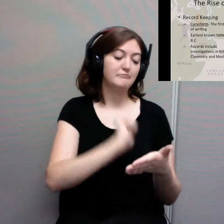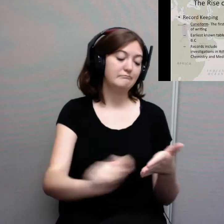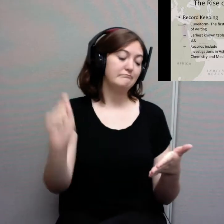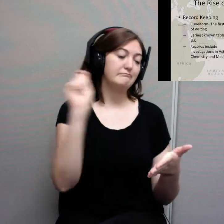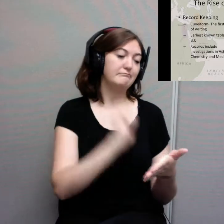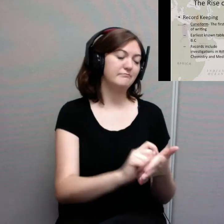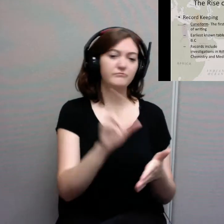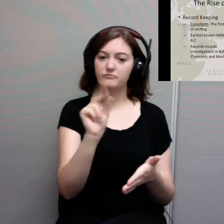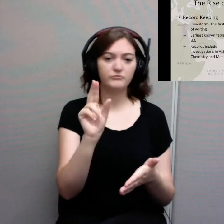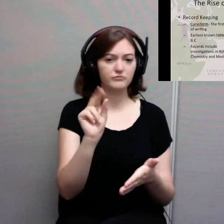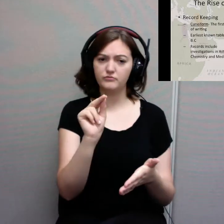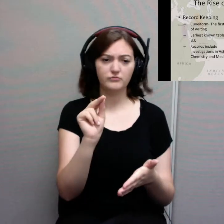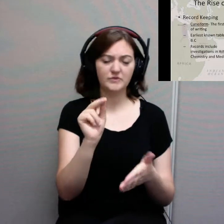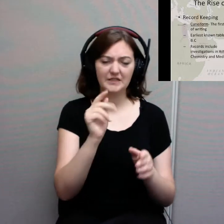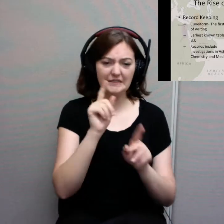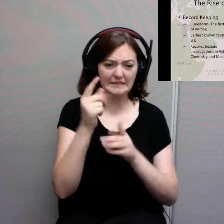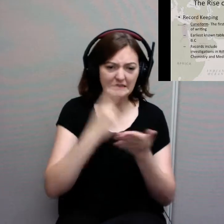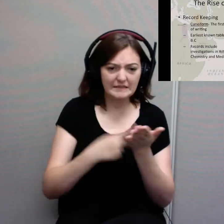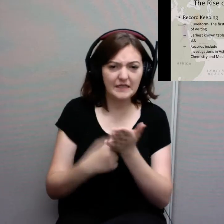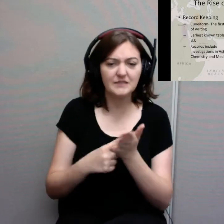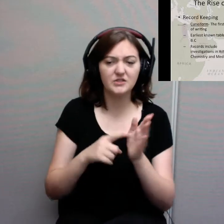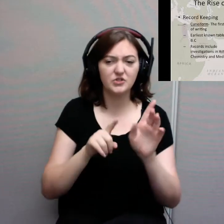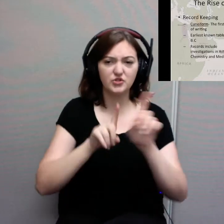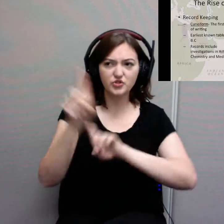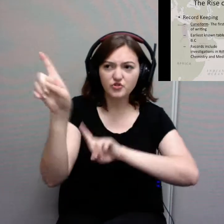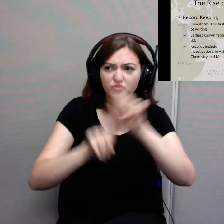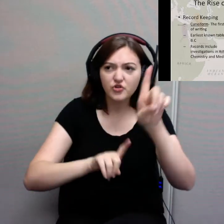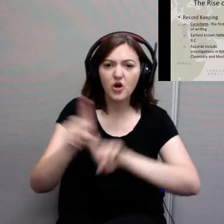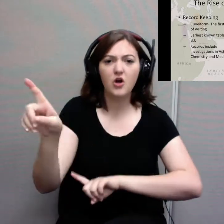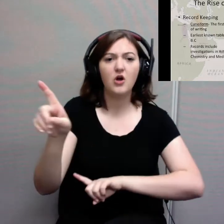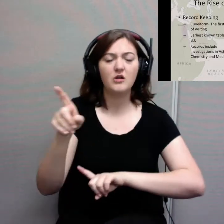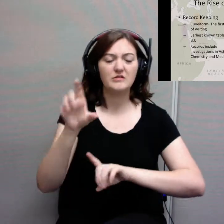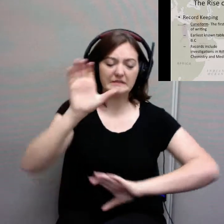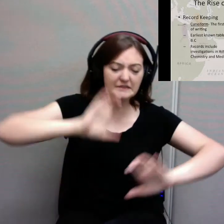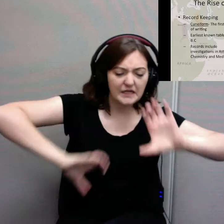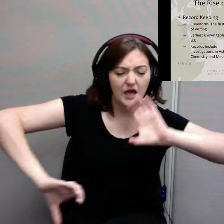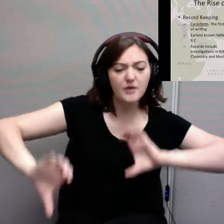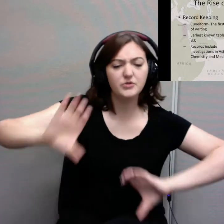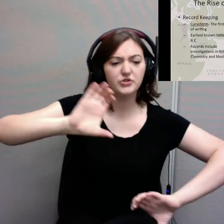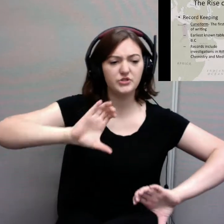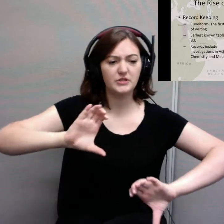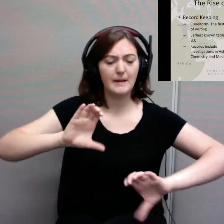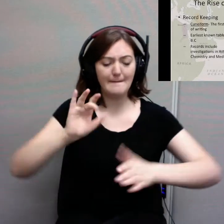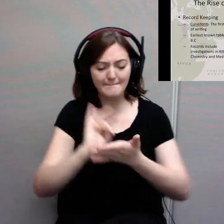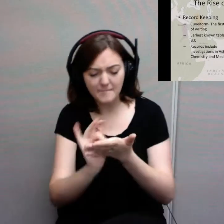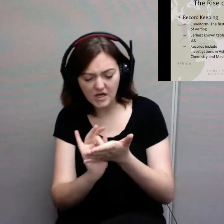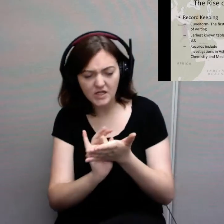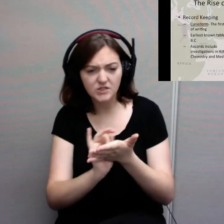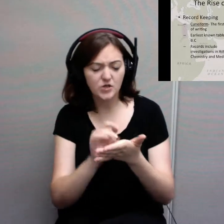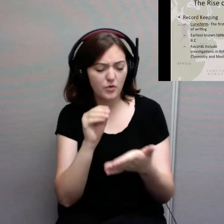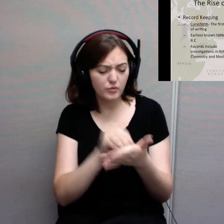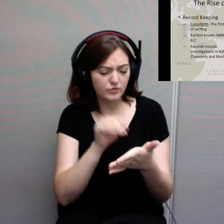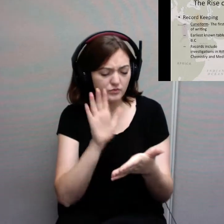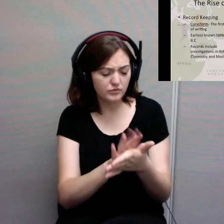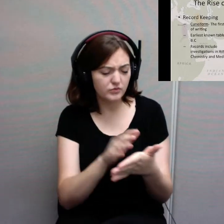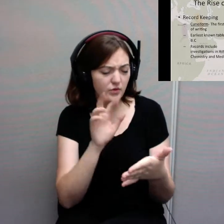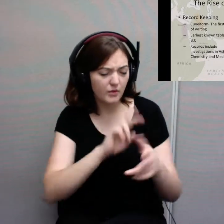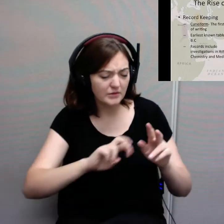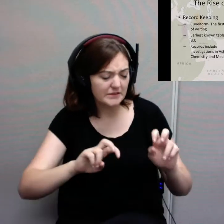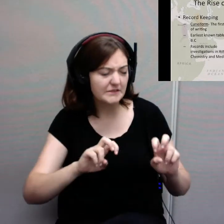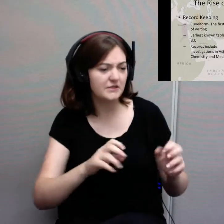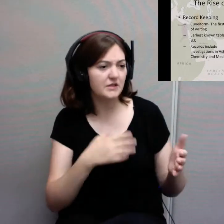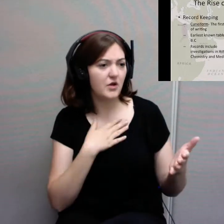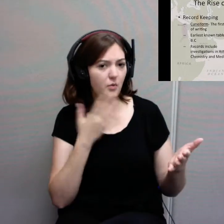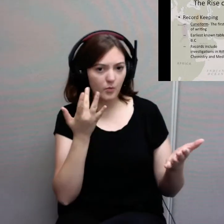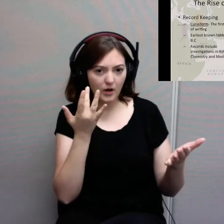talking about chemistry. They were looking at medicine, and they were recording these things to pass on that information to others. And that's a